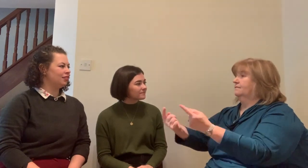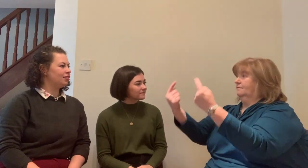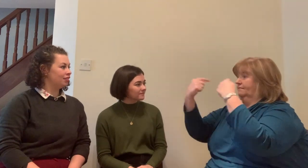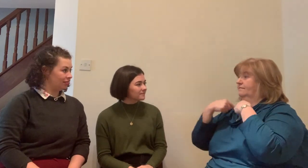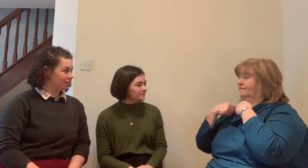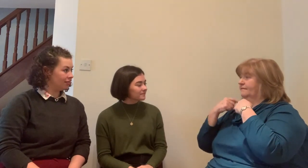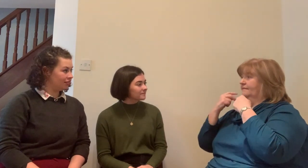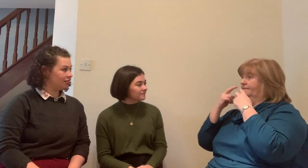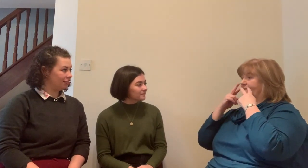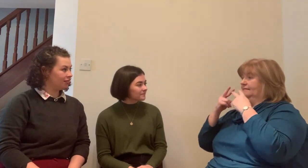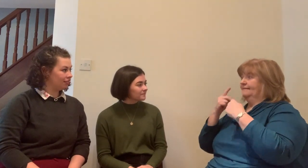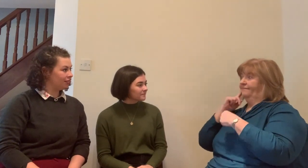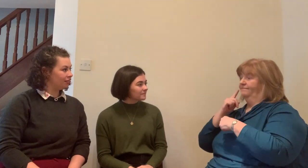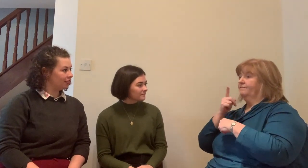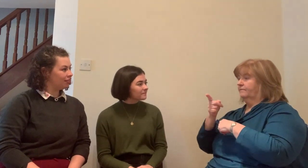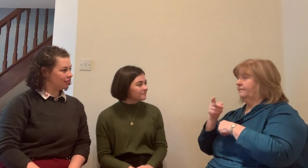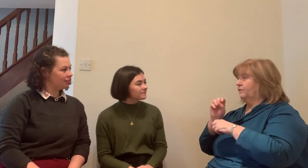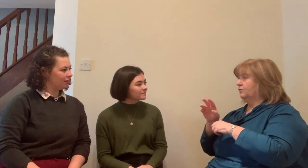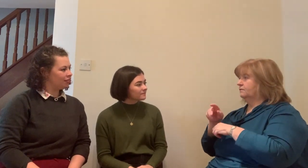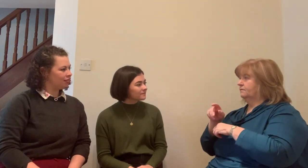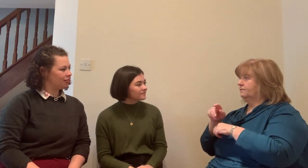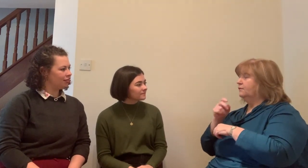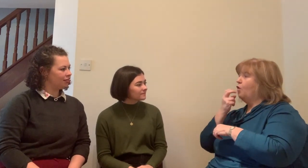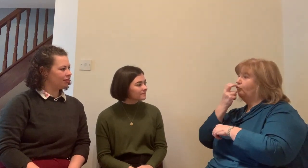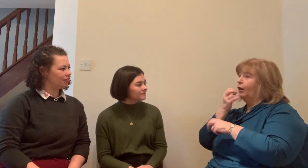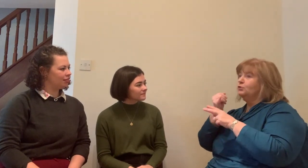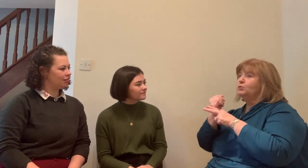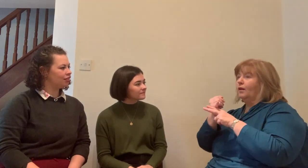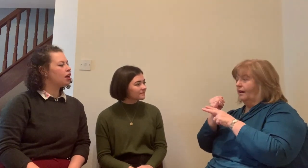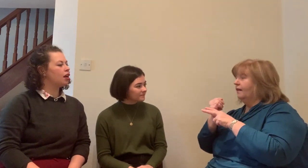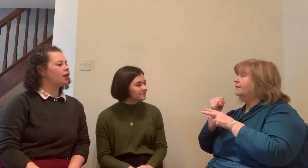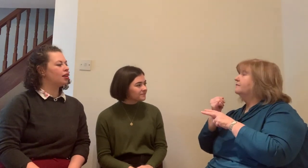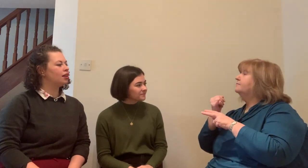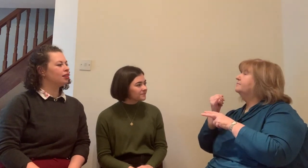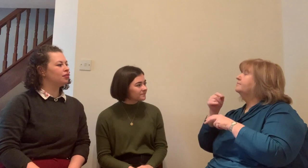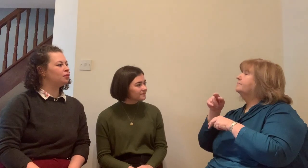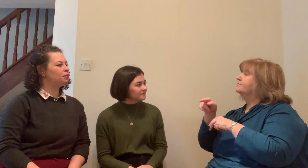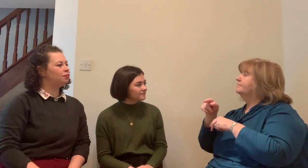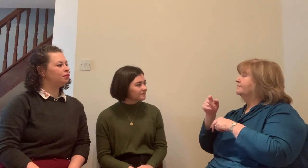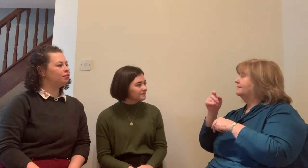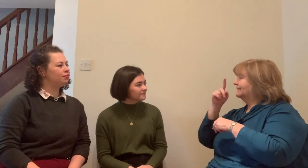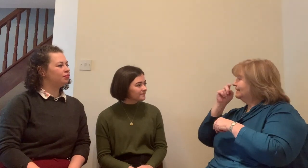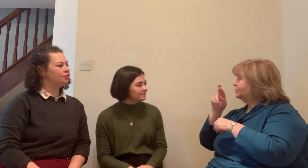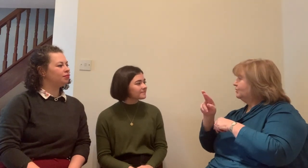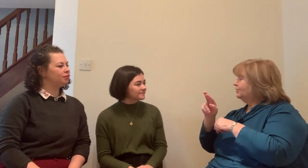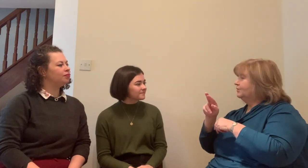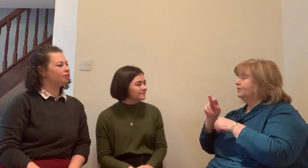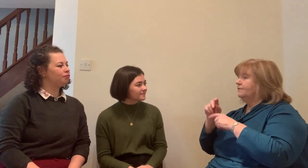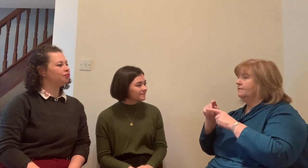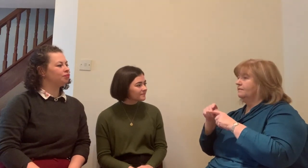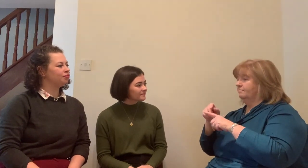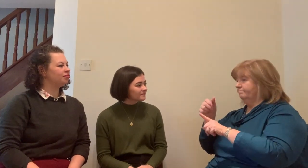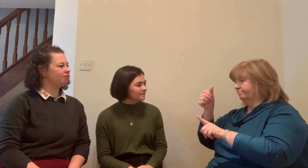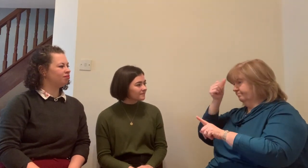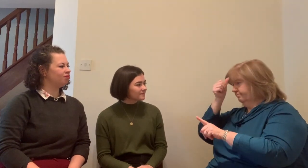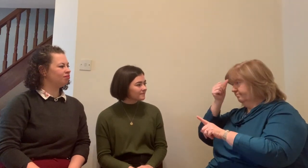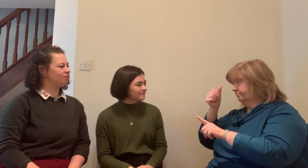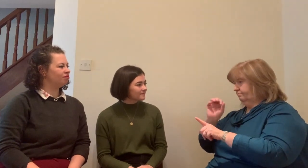we would just stop. You weren't allowed to sign at that time, right? Right, yes. There was an oralist system within the school and so the teachers would put the